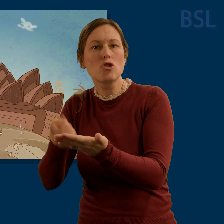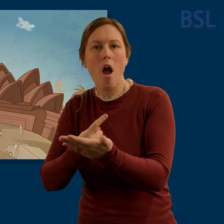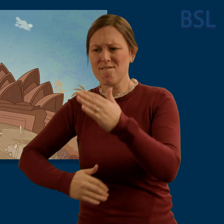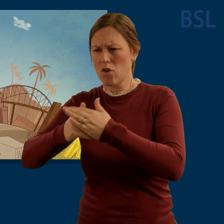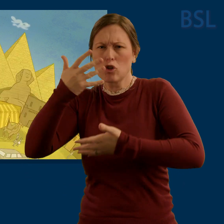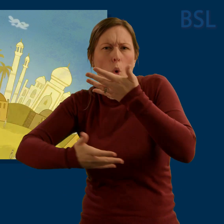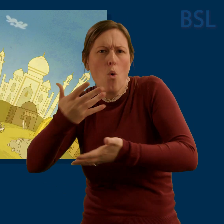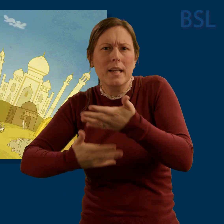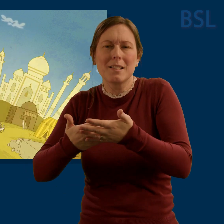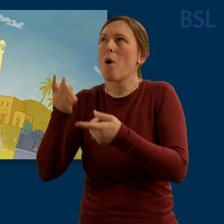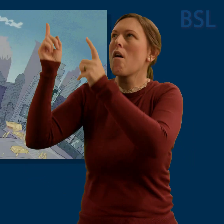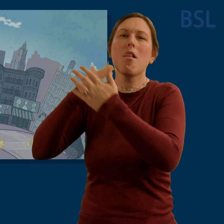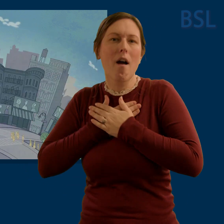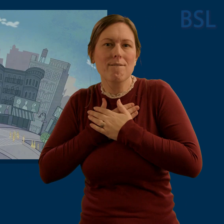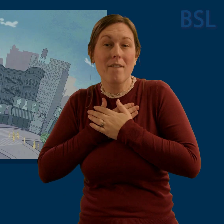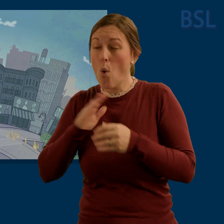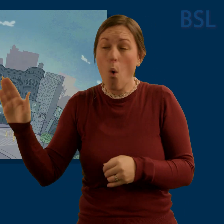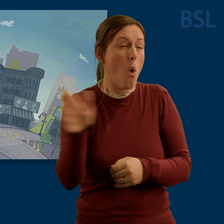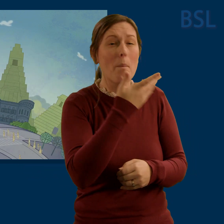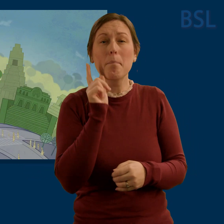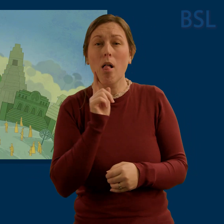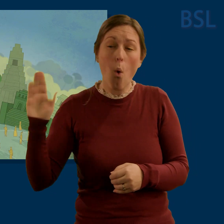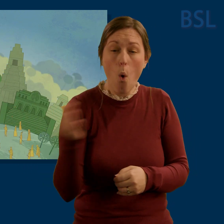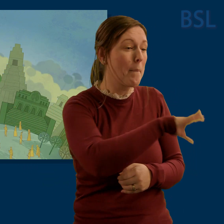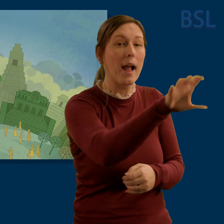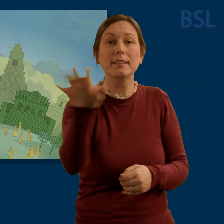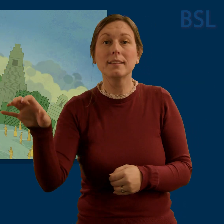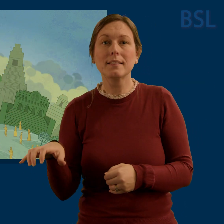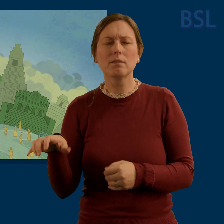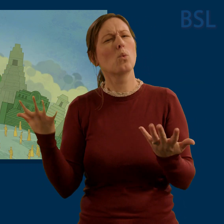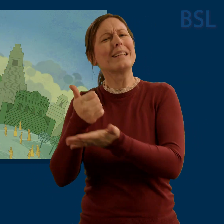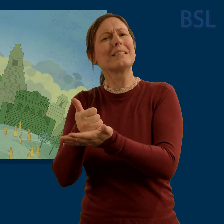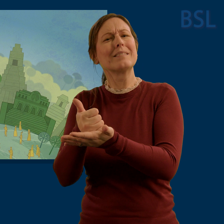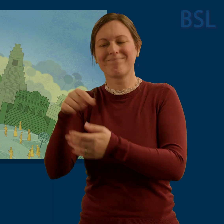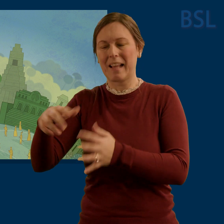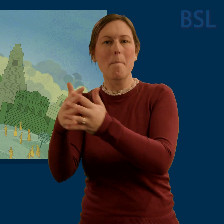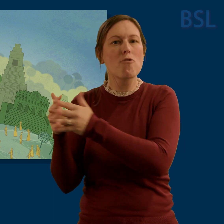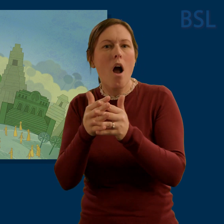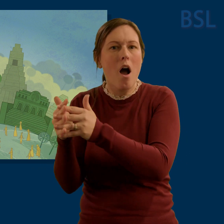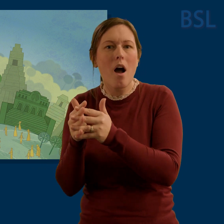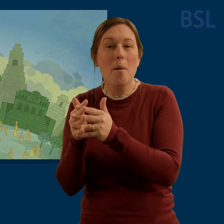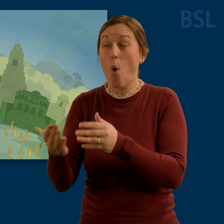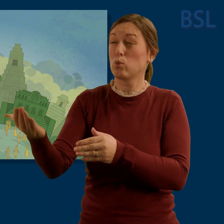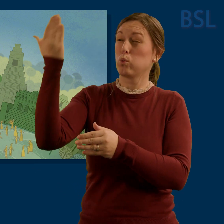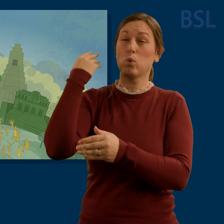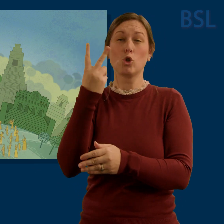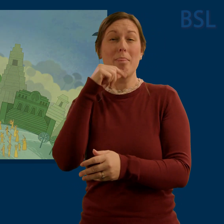for all people and all places. Where's the setting? The Americas, but over 2,000 years ago. What's the plot? Basically, it's an epic tale of